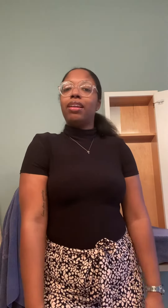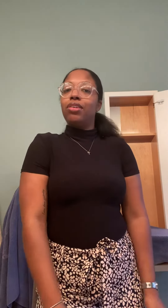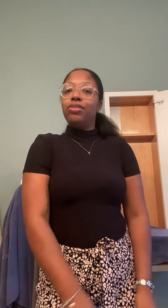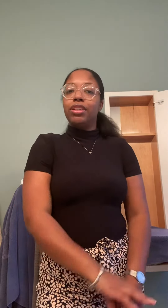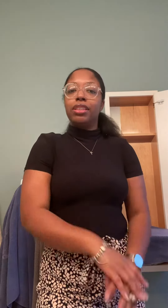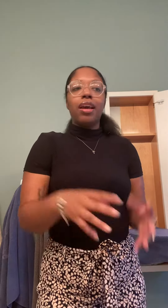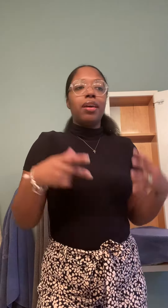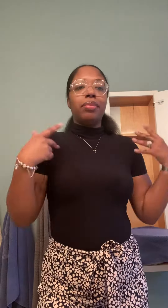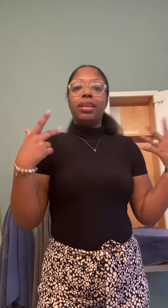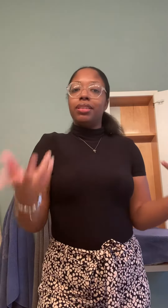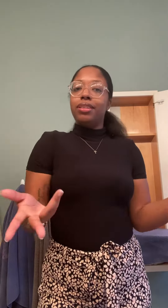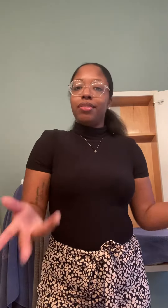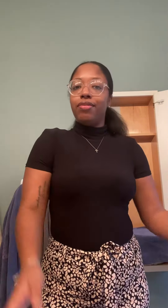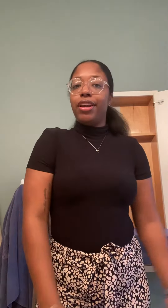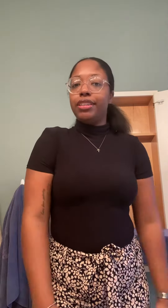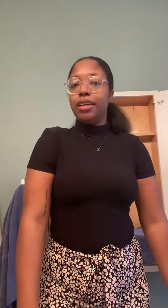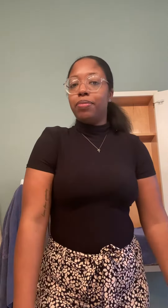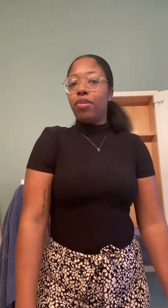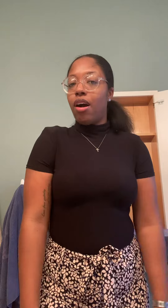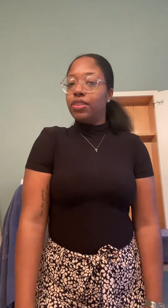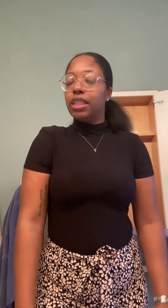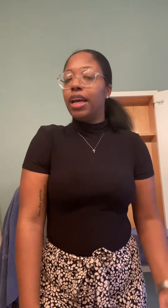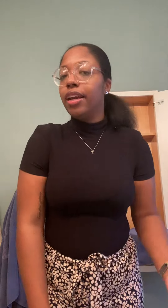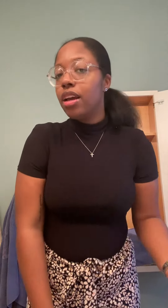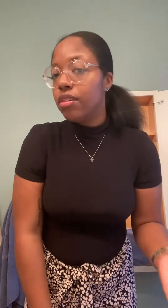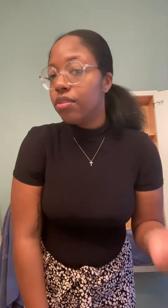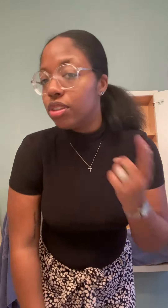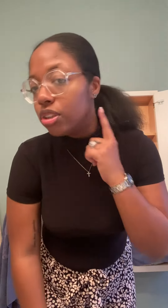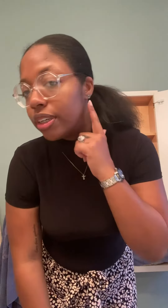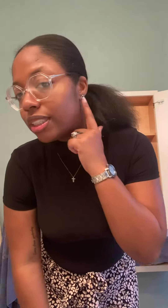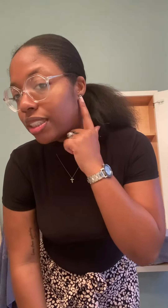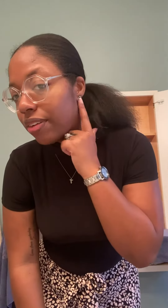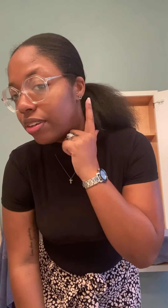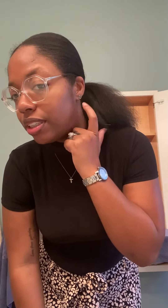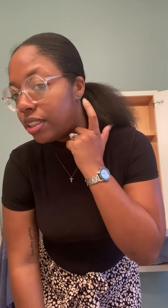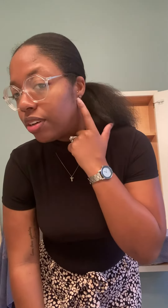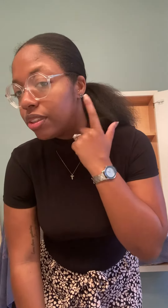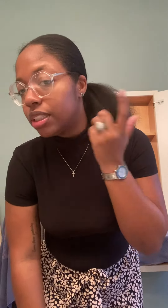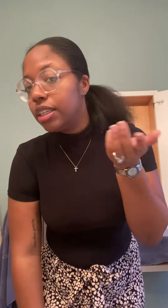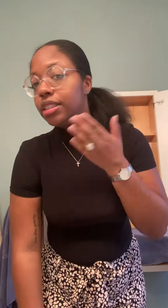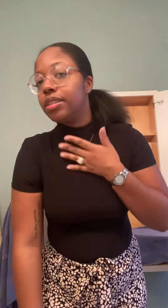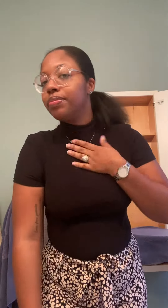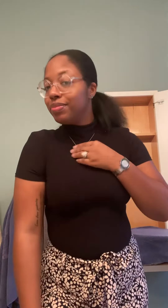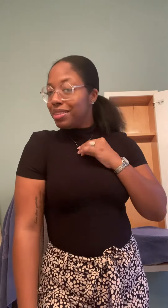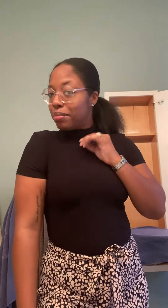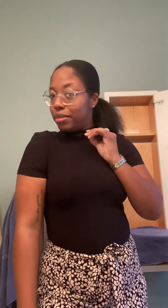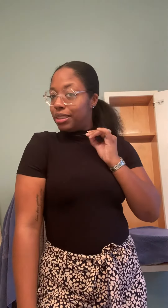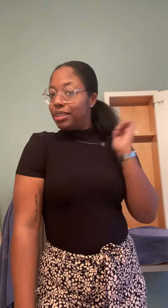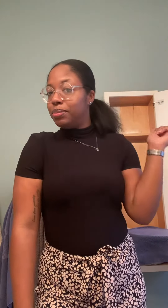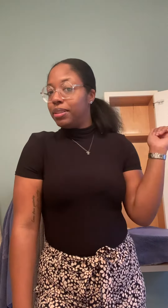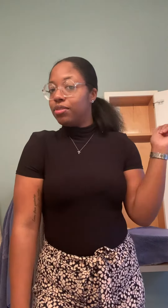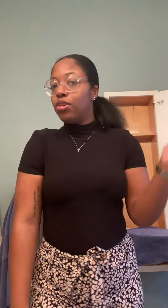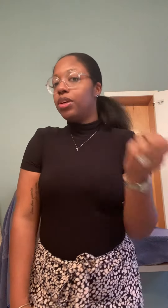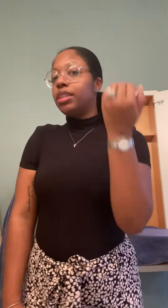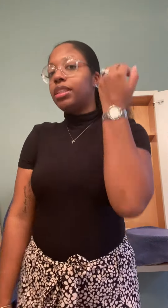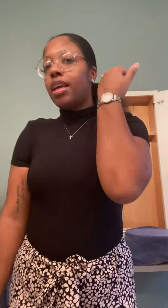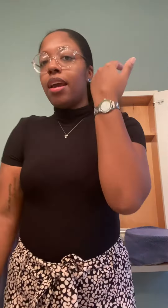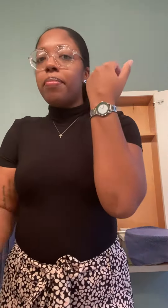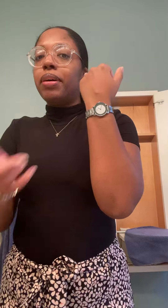loafers because it's a very simple office light. But you are going to just have on these silver studs, my Jesus piece of course, my